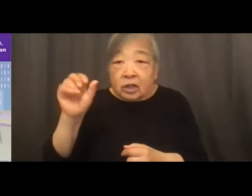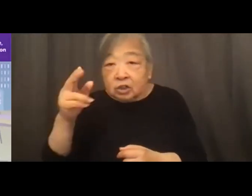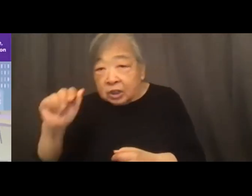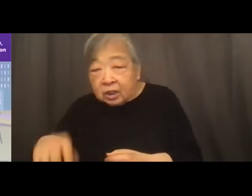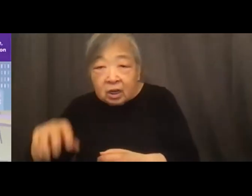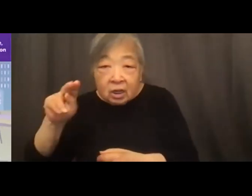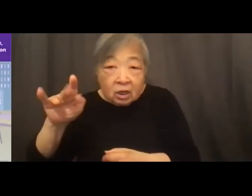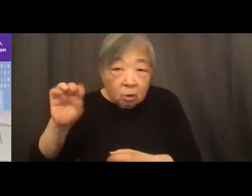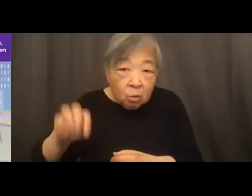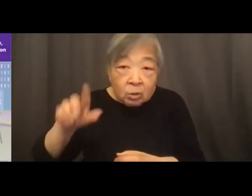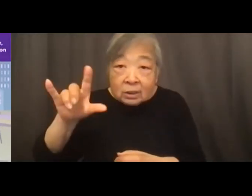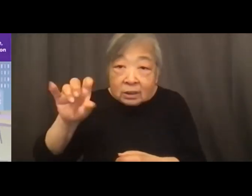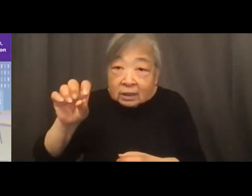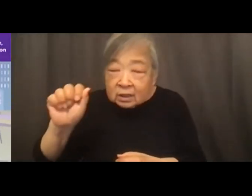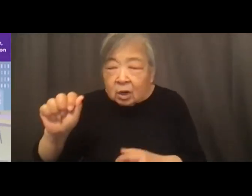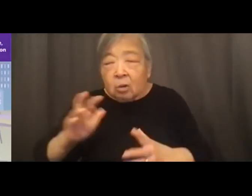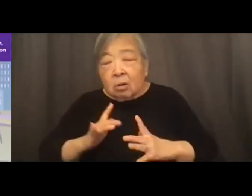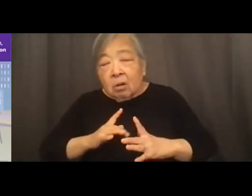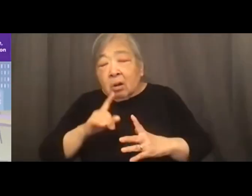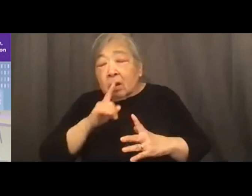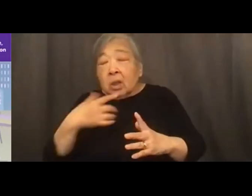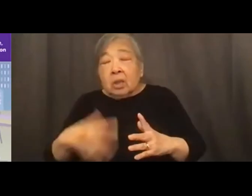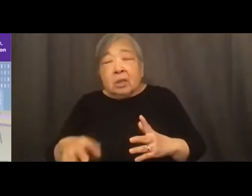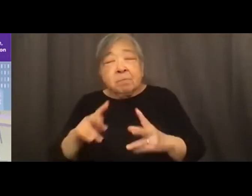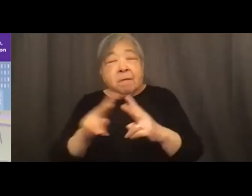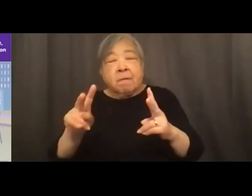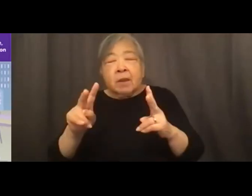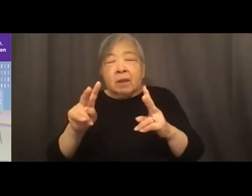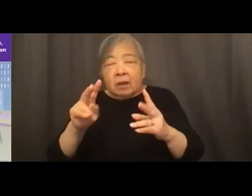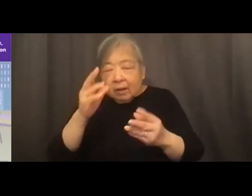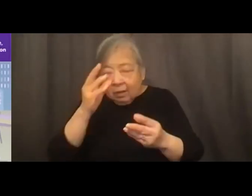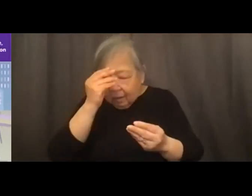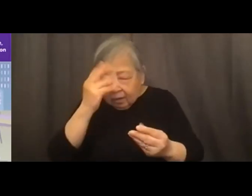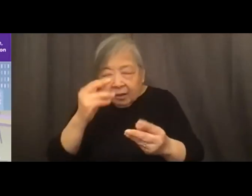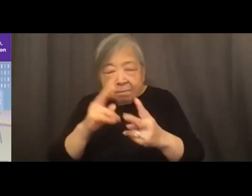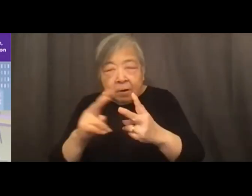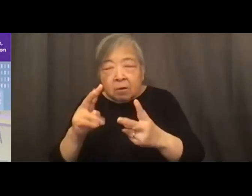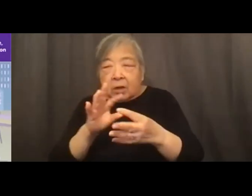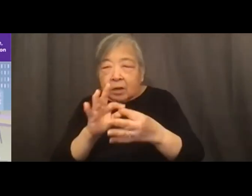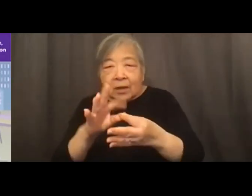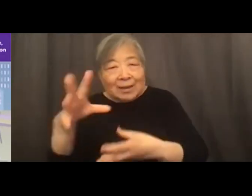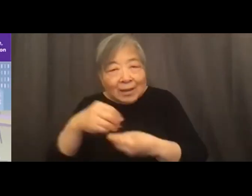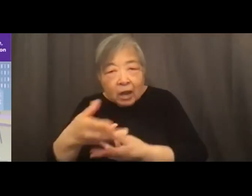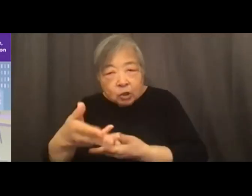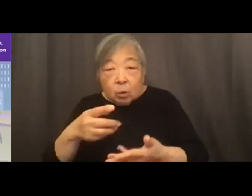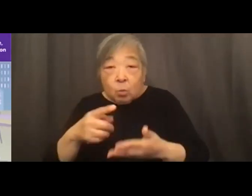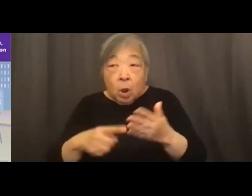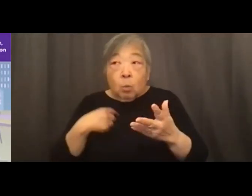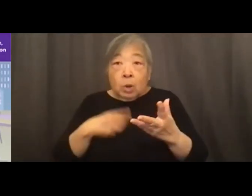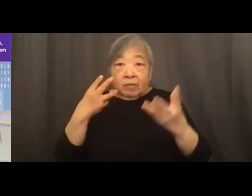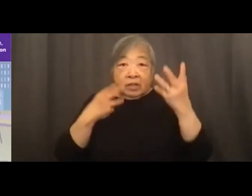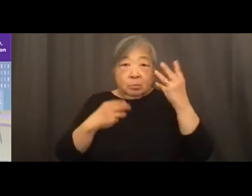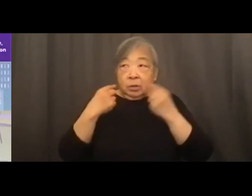this has been a enlightening and engaging look at what we have all been through over the past year